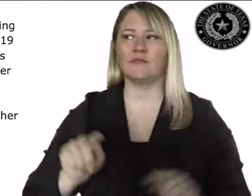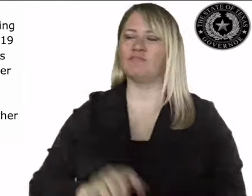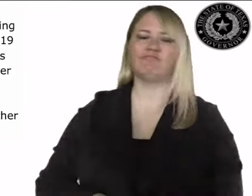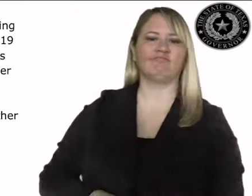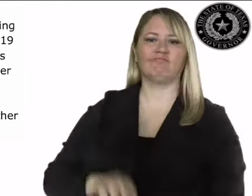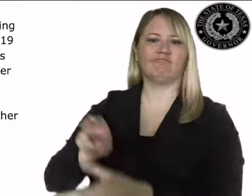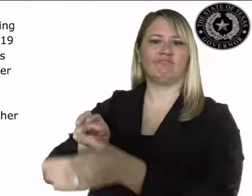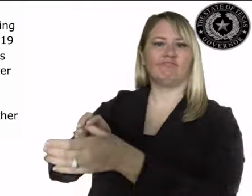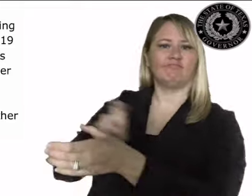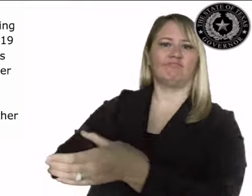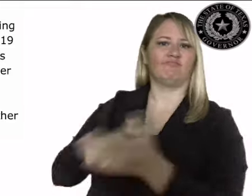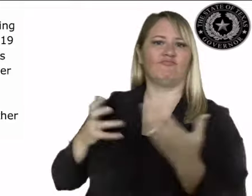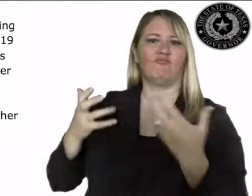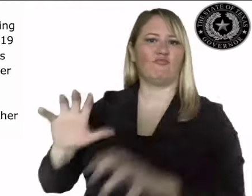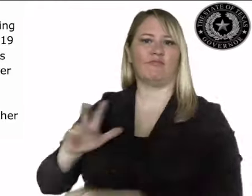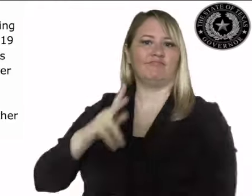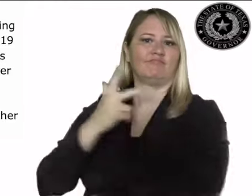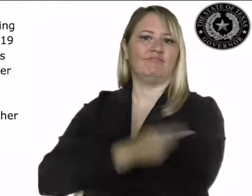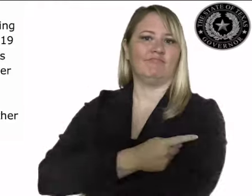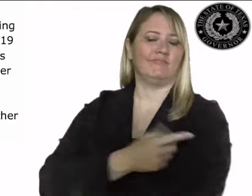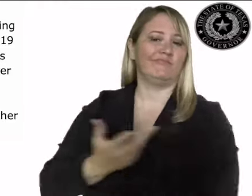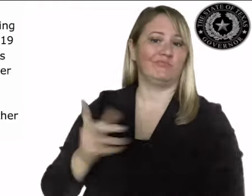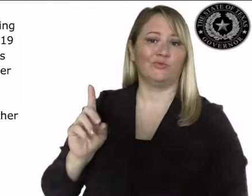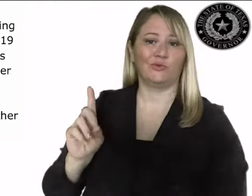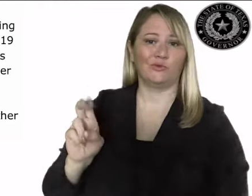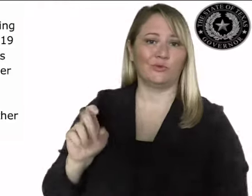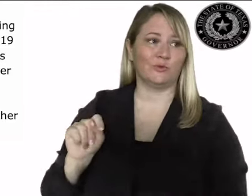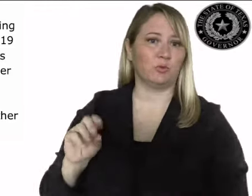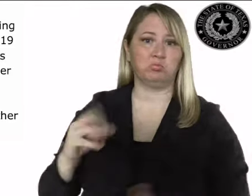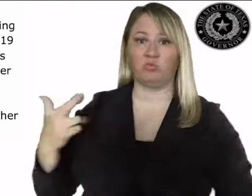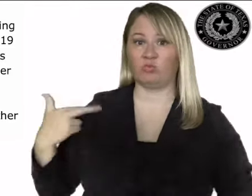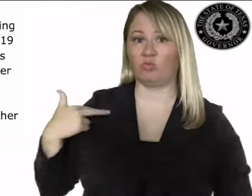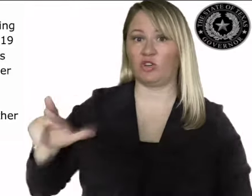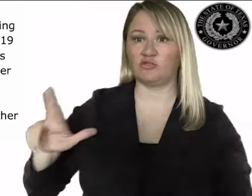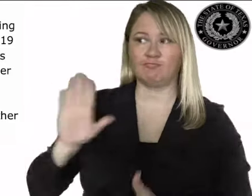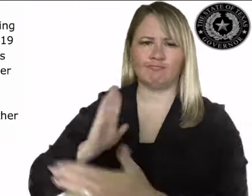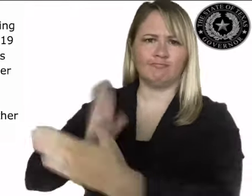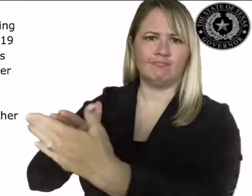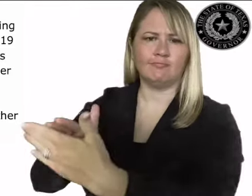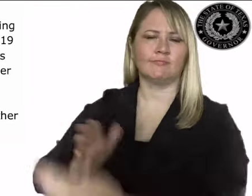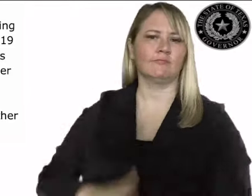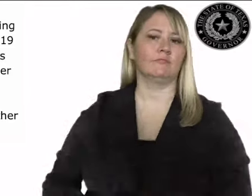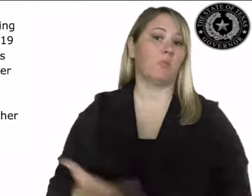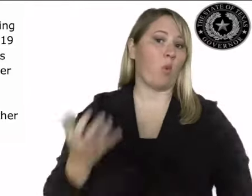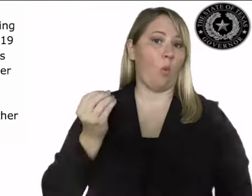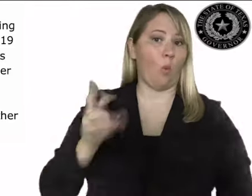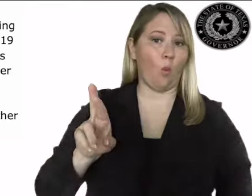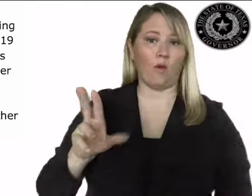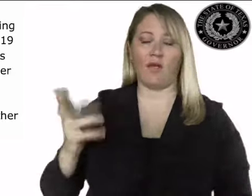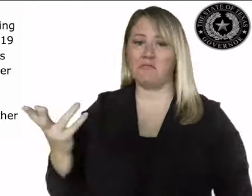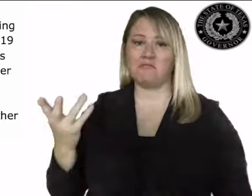due to a religious objection, a health concern, or some other reason, and